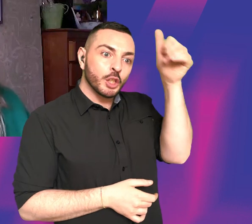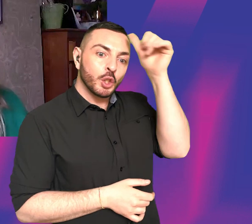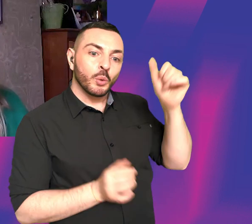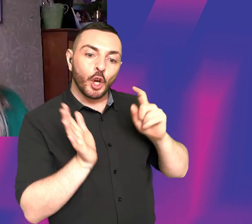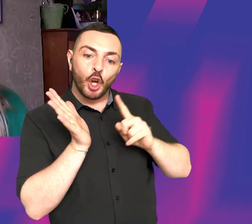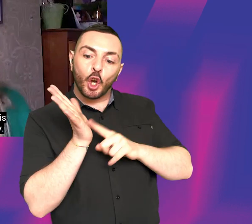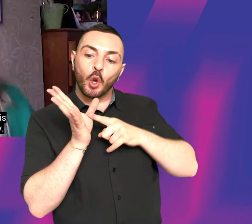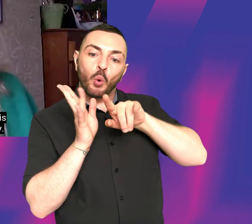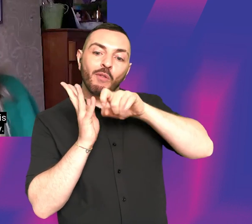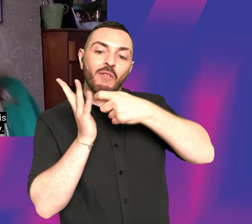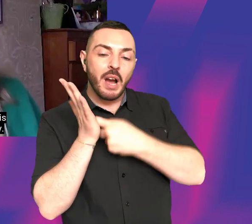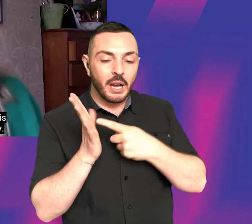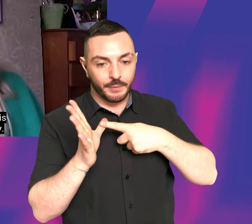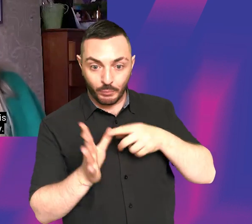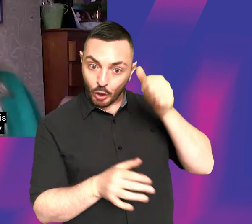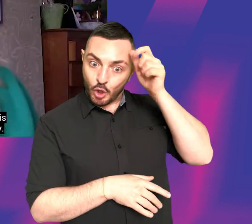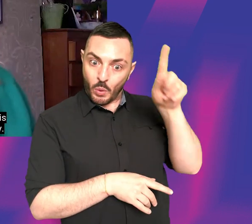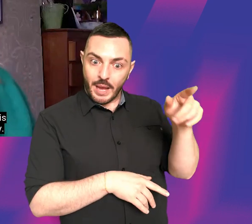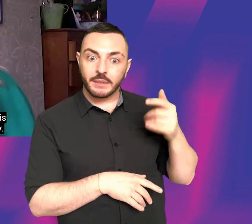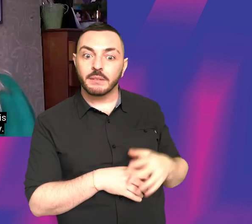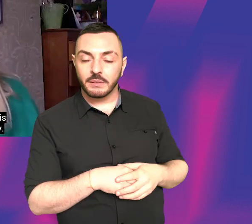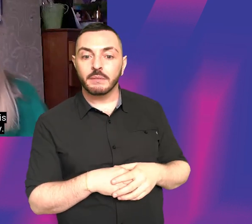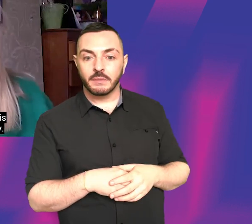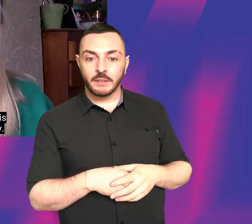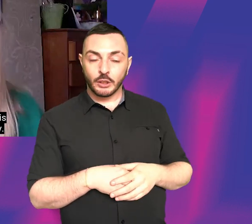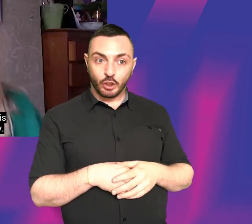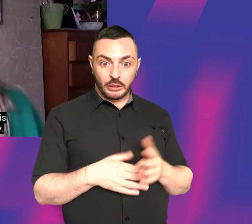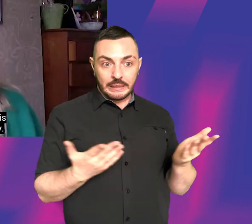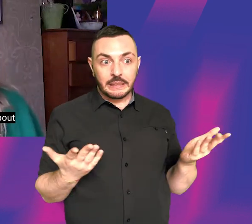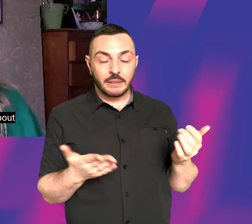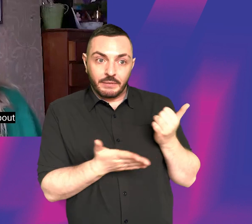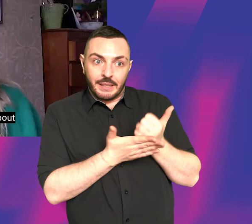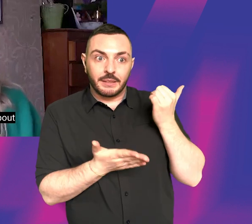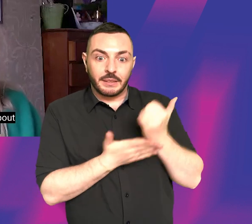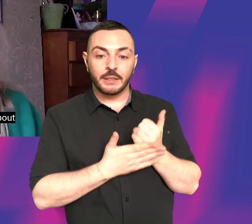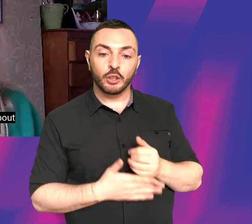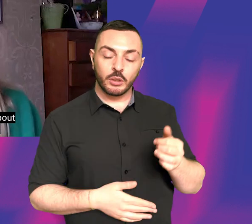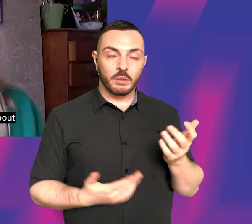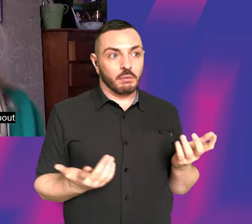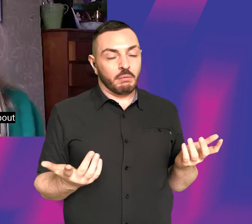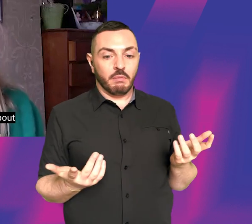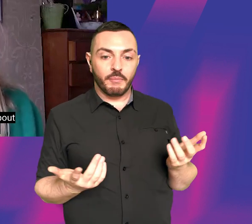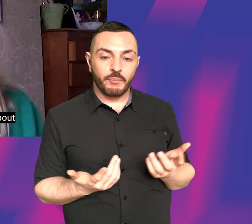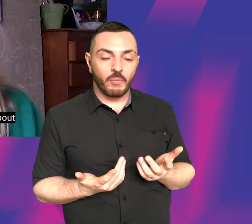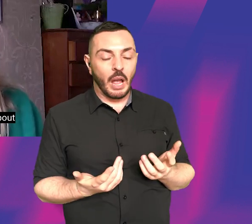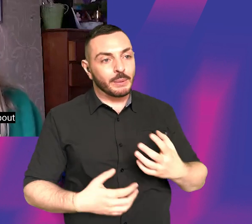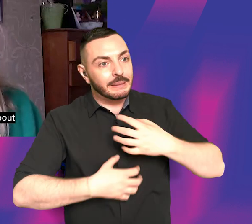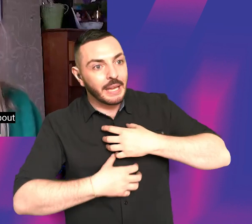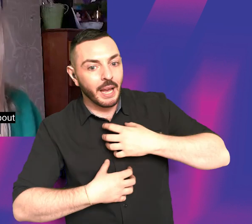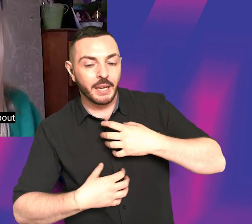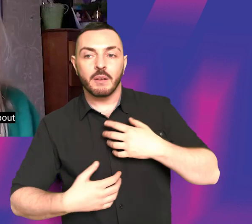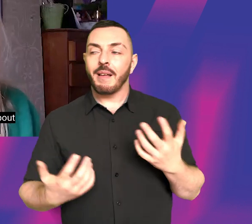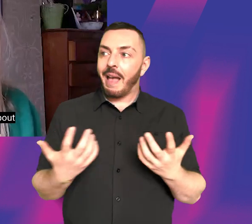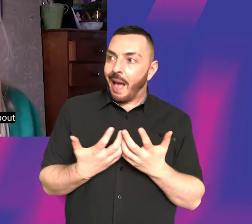needed to know that. And she did know that because she is an amazing director of photography. And I was, you know, really scared and worried about